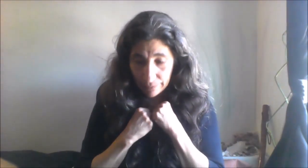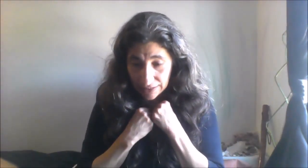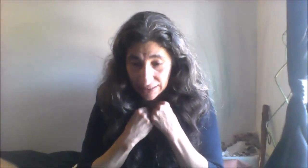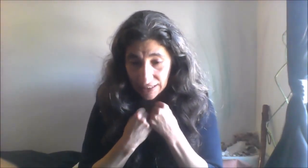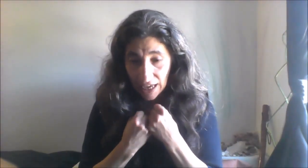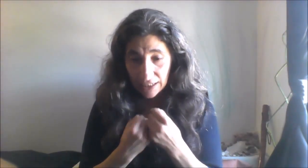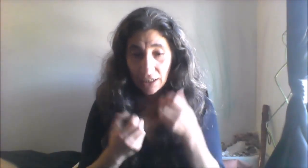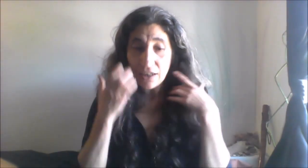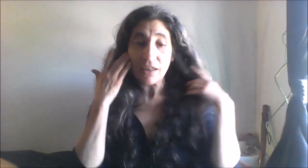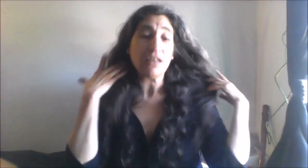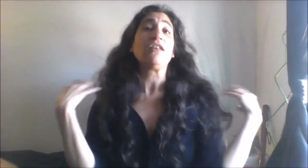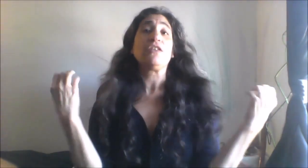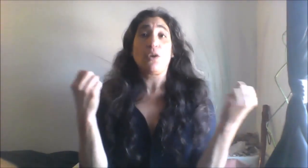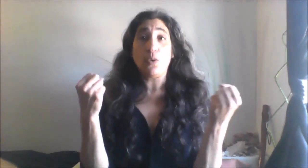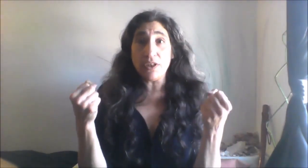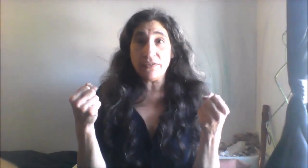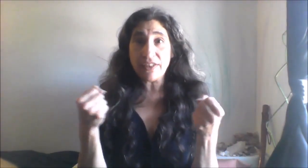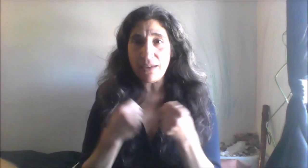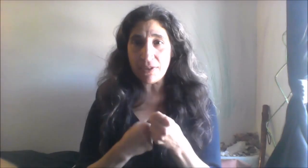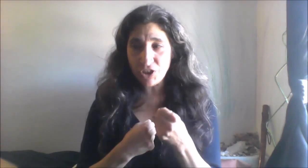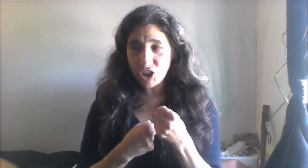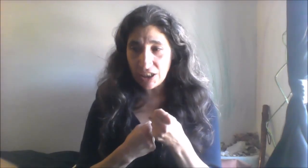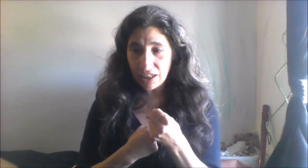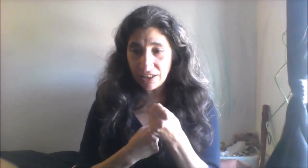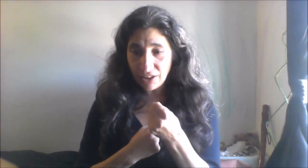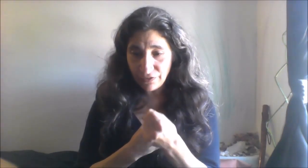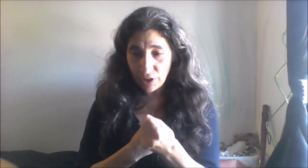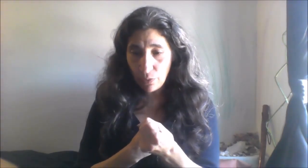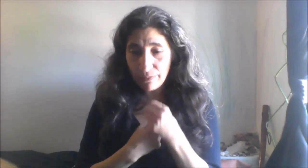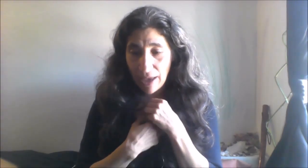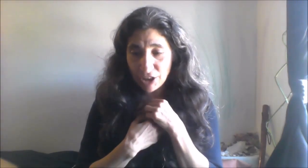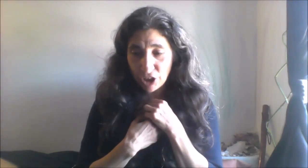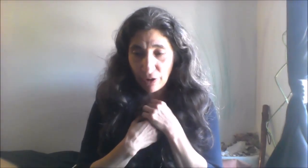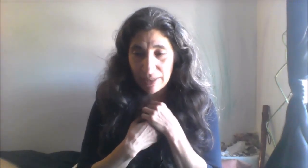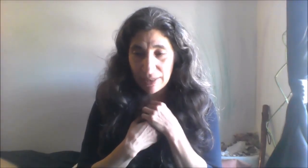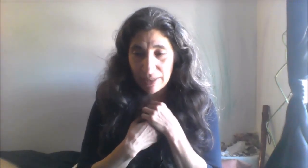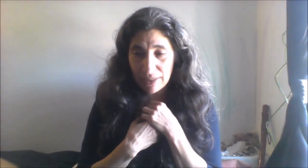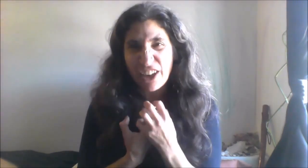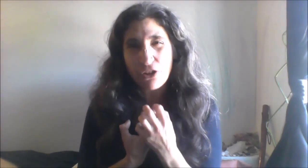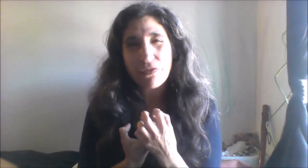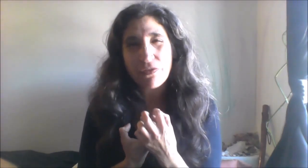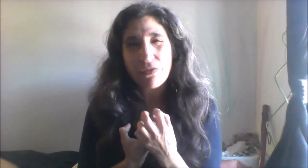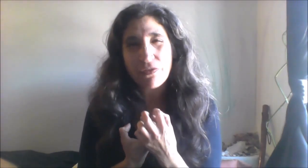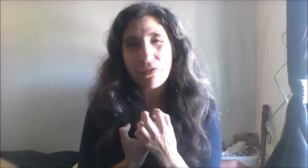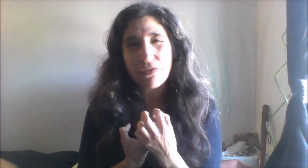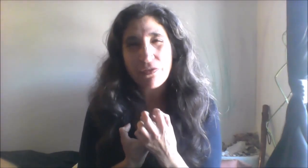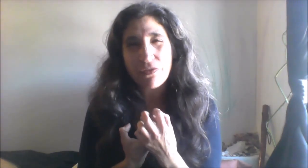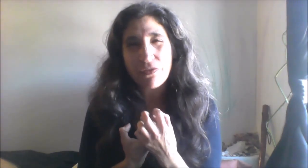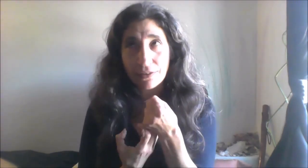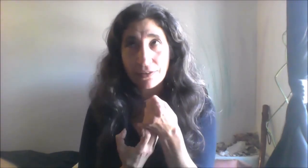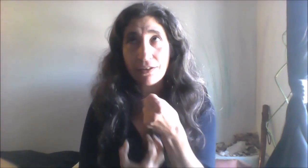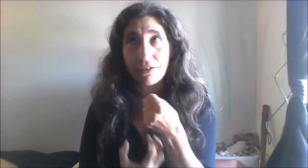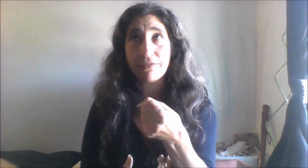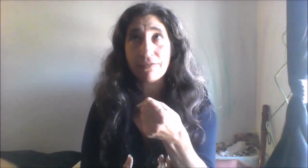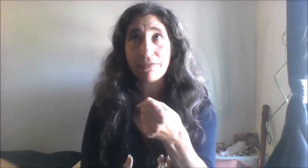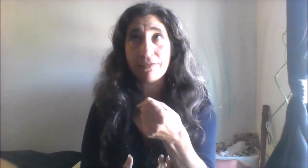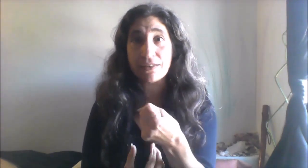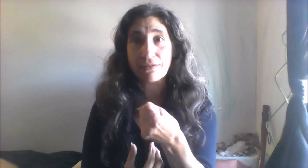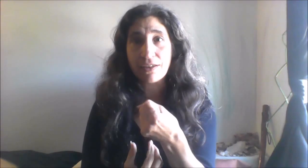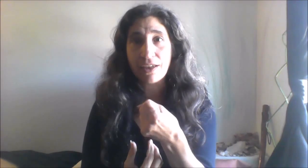inside the queen of diamonds she is the flow of magic from inside of every soul queen of diamonds okay